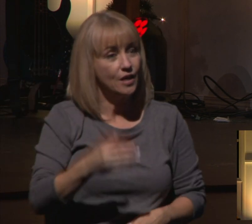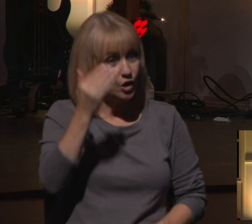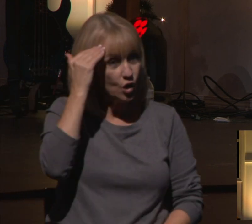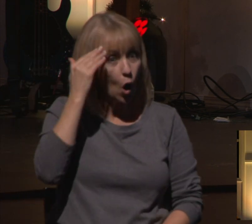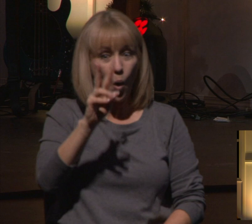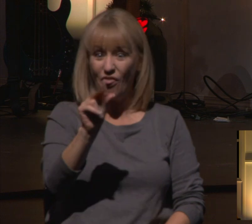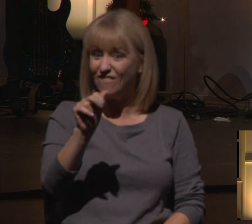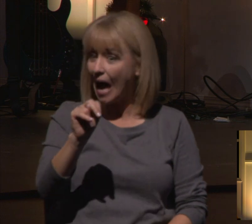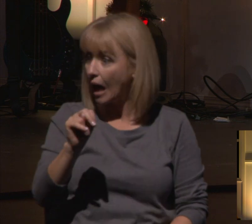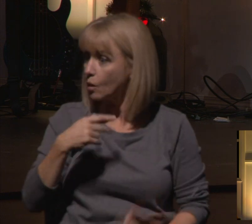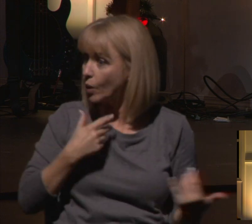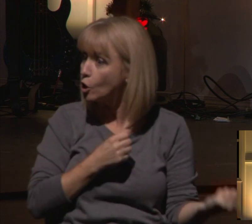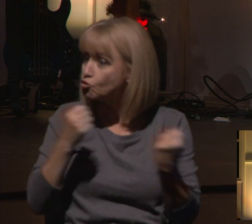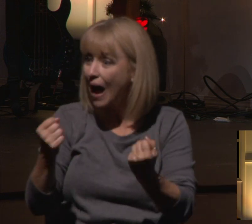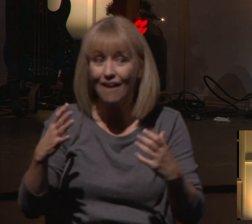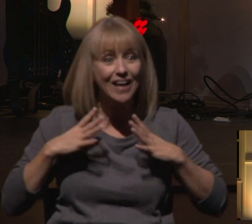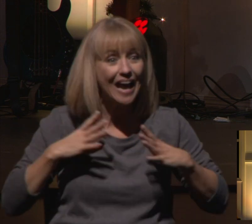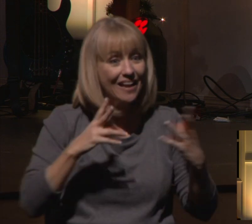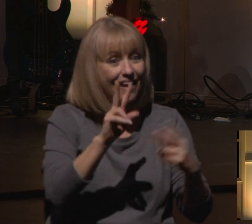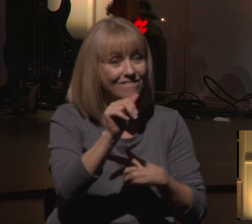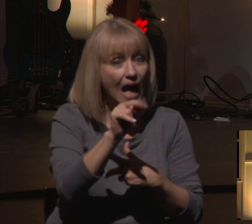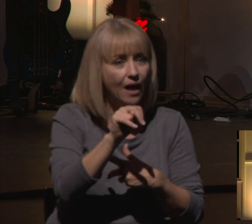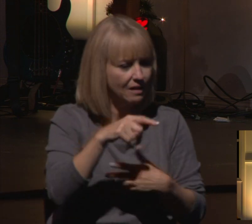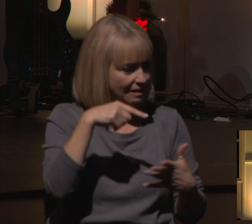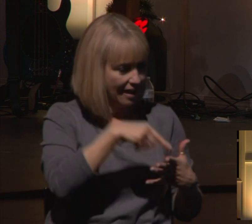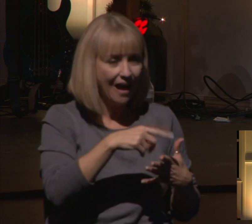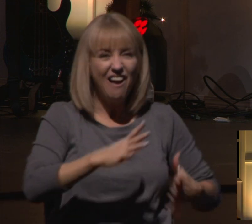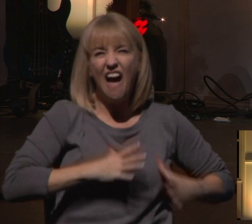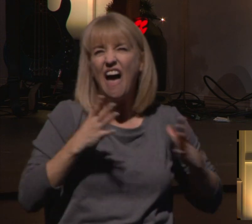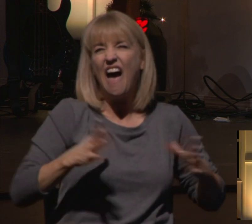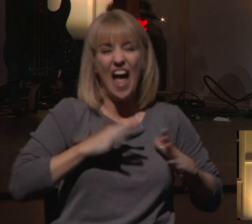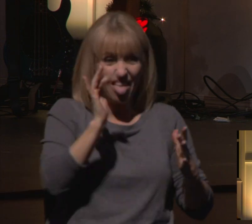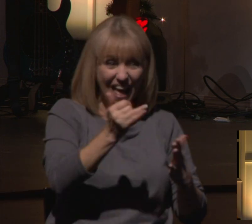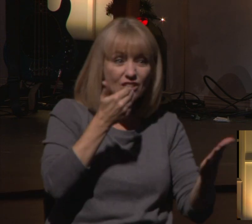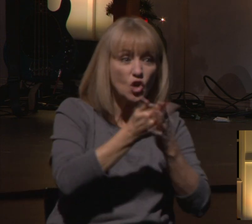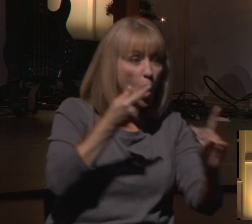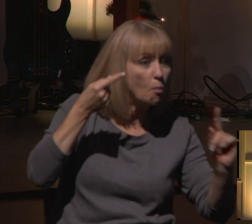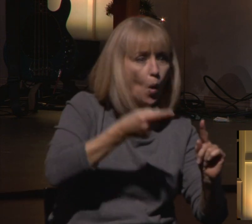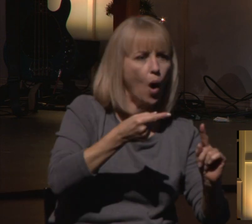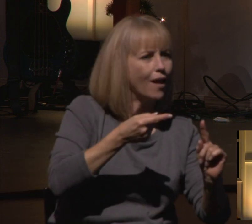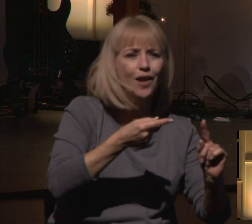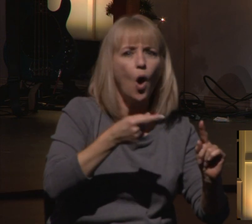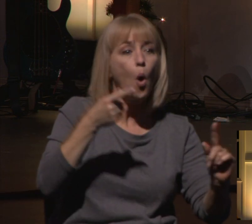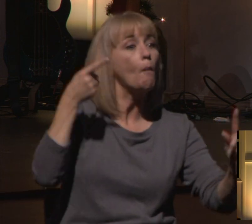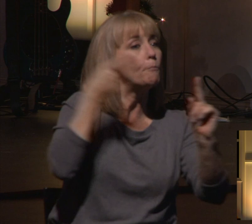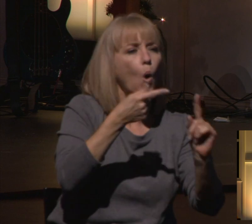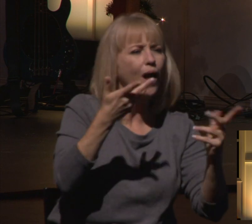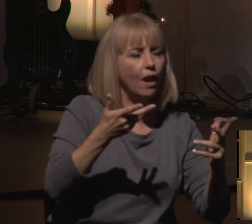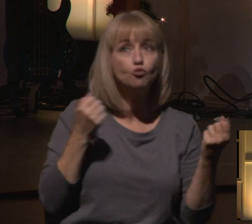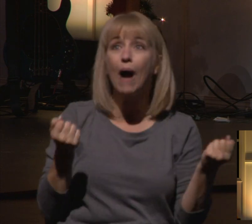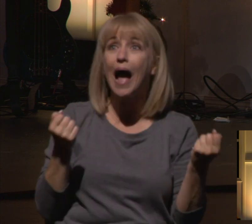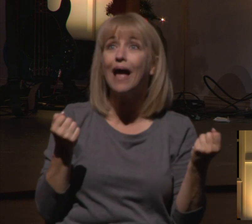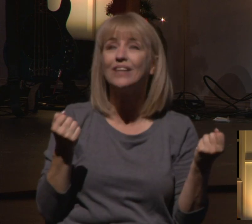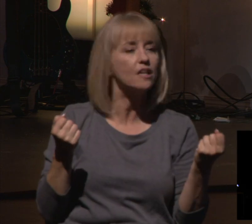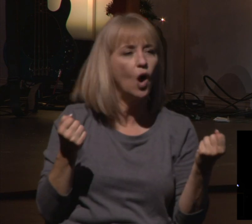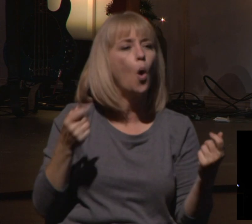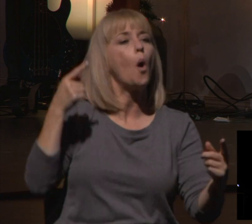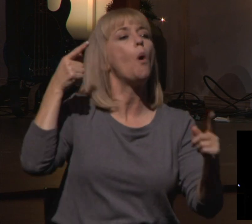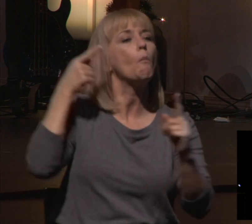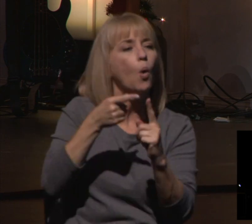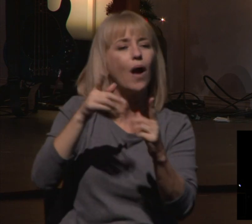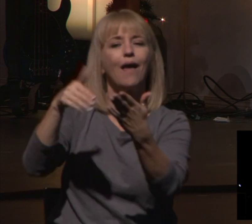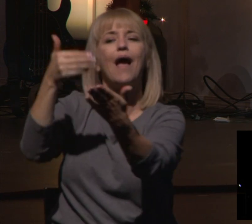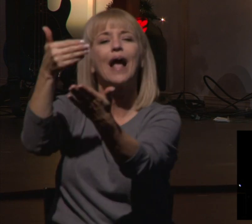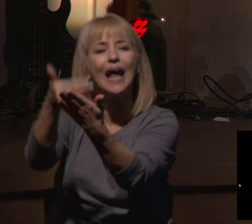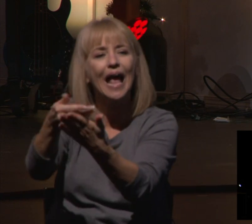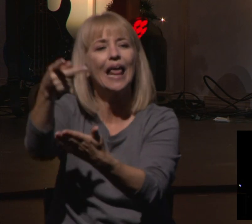isn't the point. Being together with the Father is the point. And so church in the cloud is a great tool. And this year, this coming